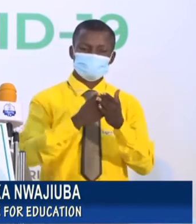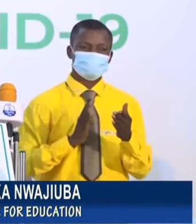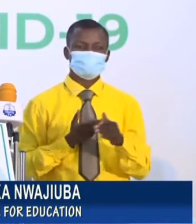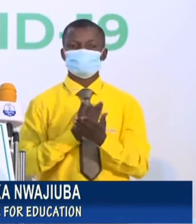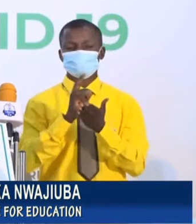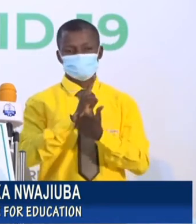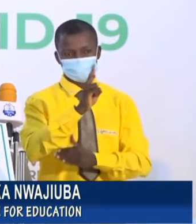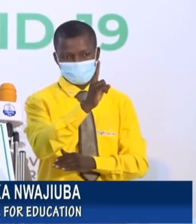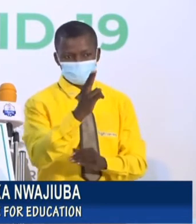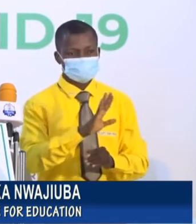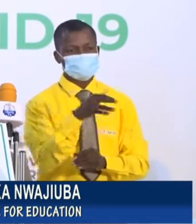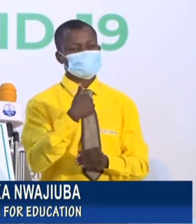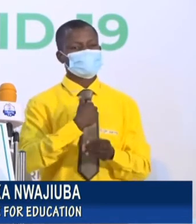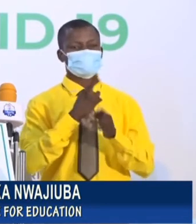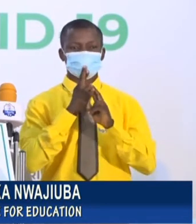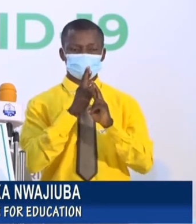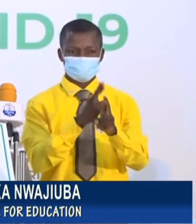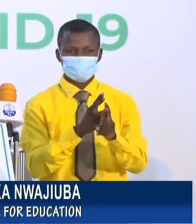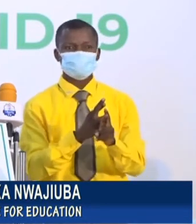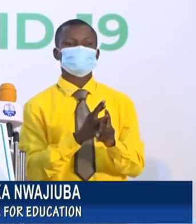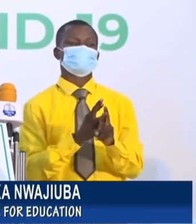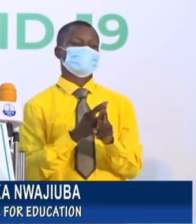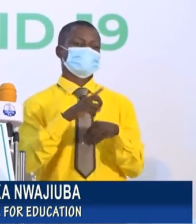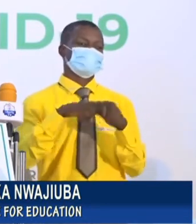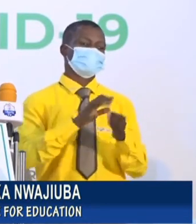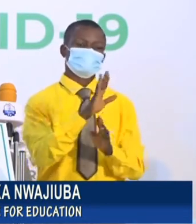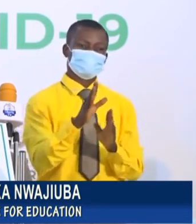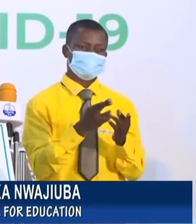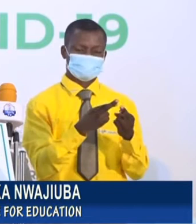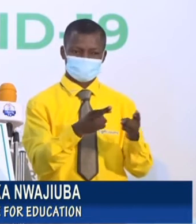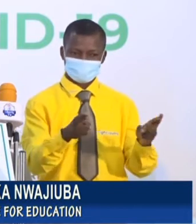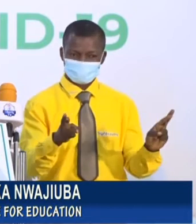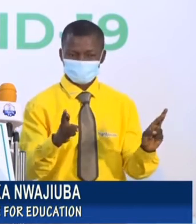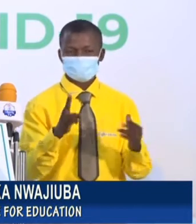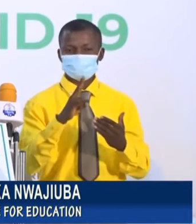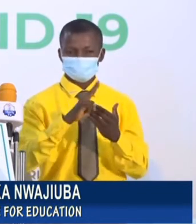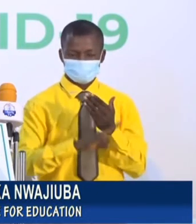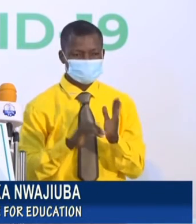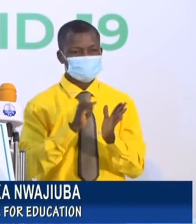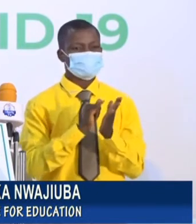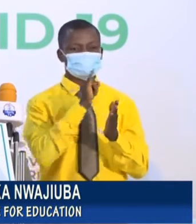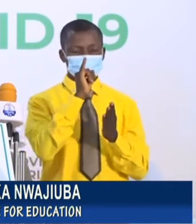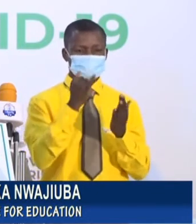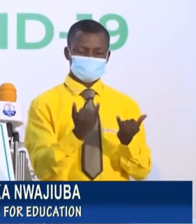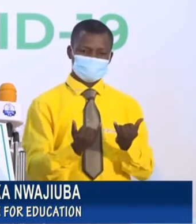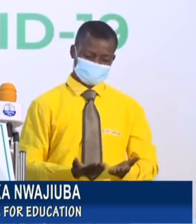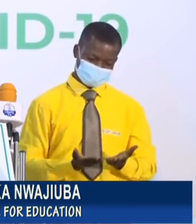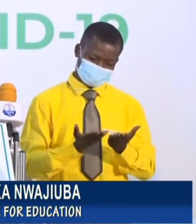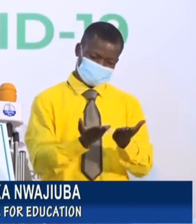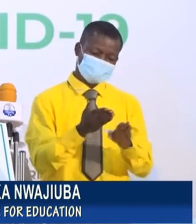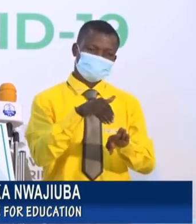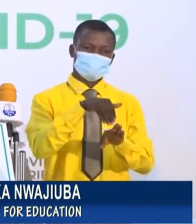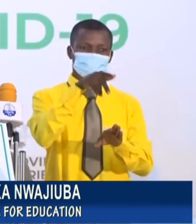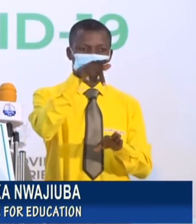They've responded as to their state of preparedness. And that is being tabled at the PTF.